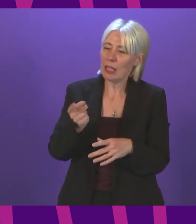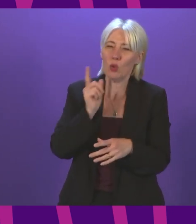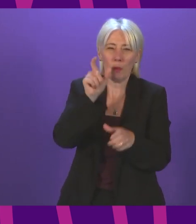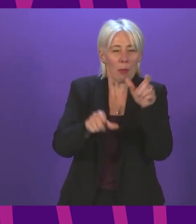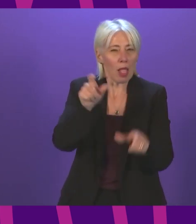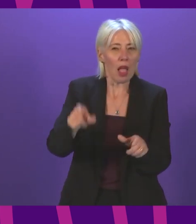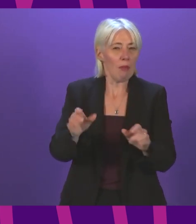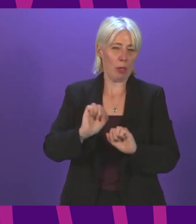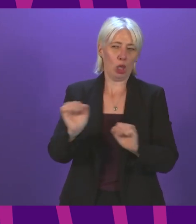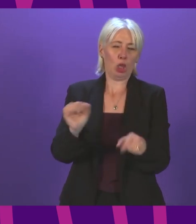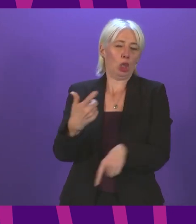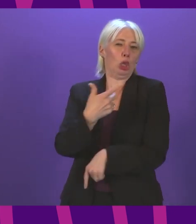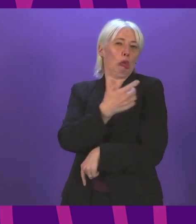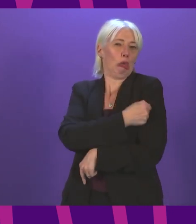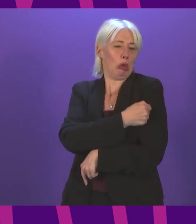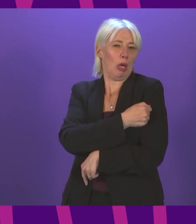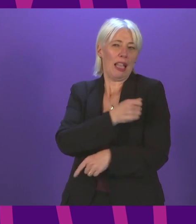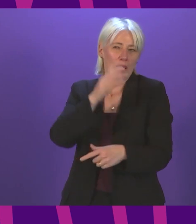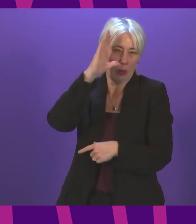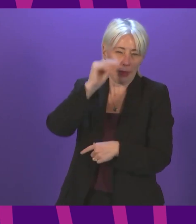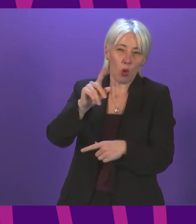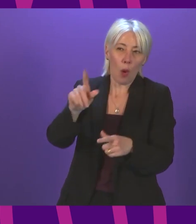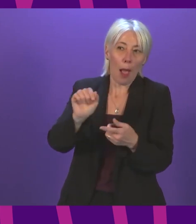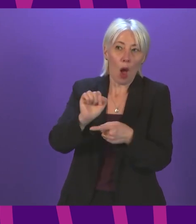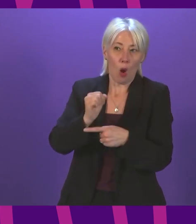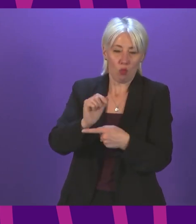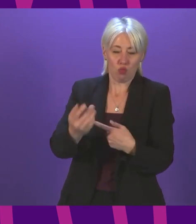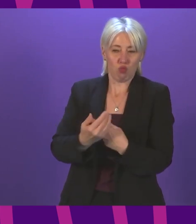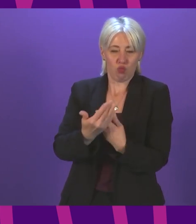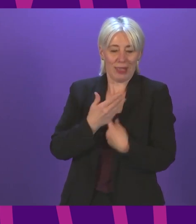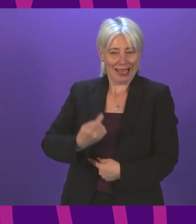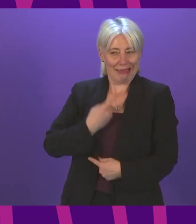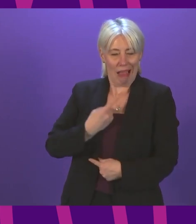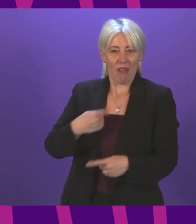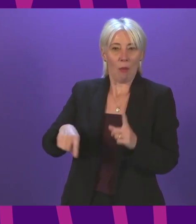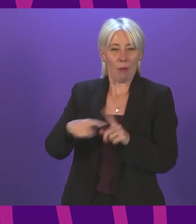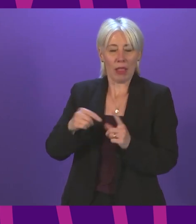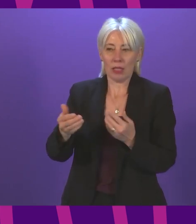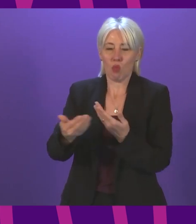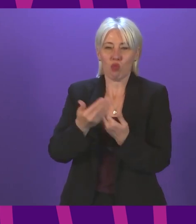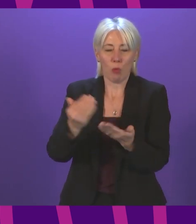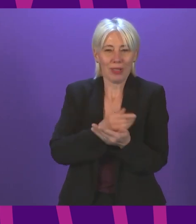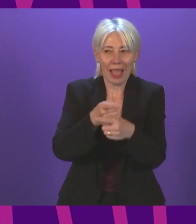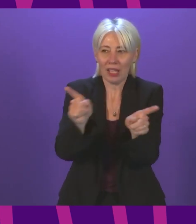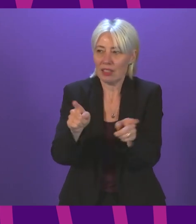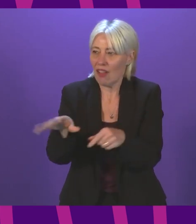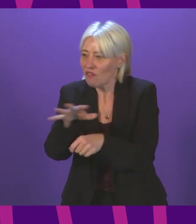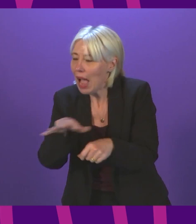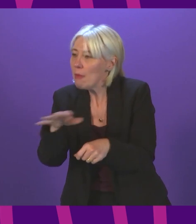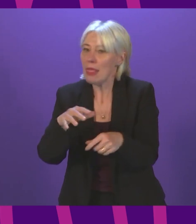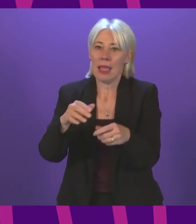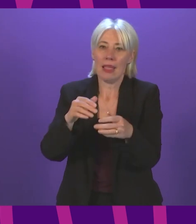them, but will also help to protect others, including their loved ones? First Minister. The evidence and the data is